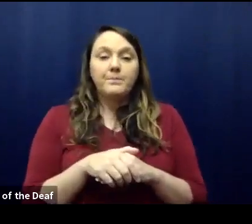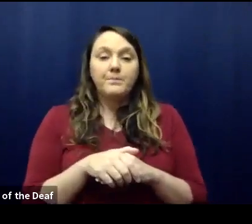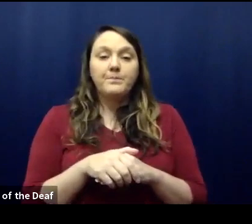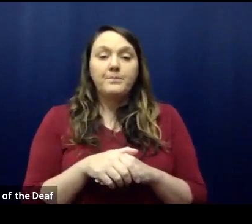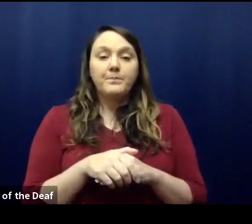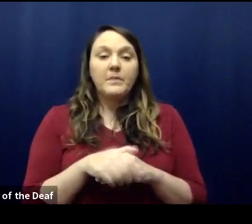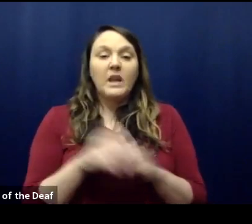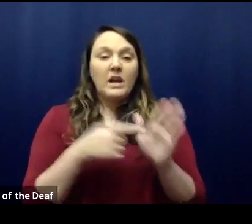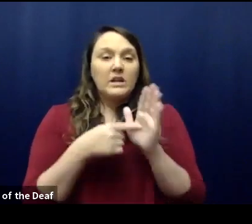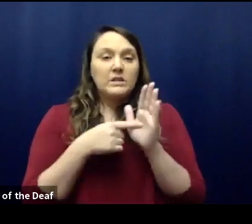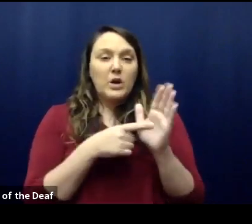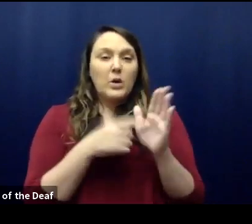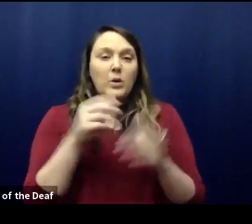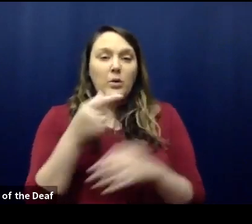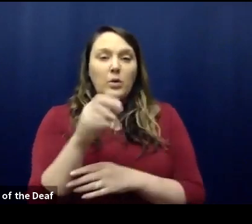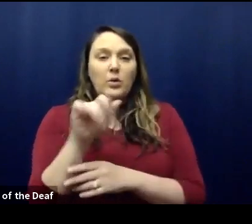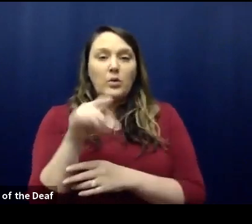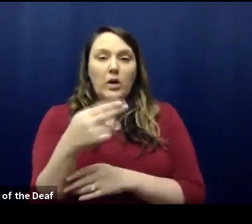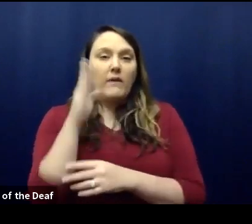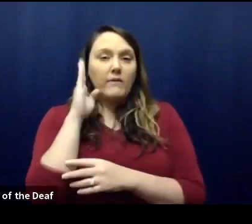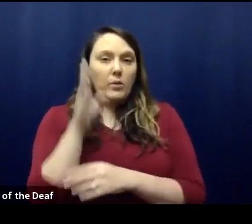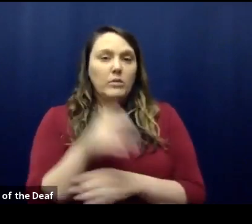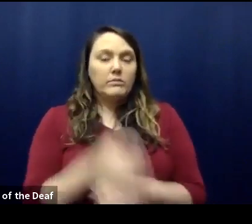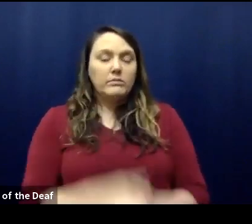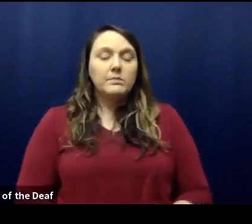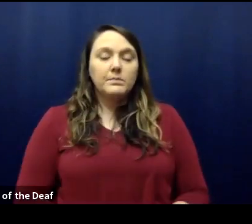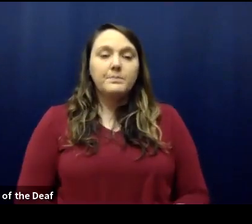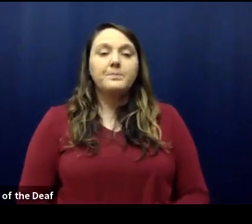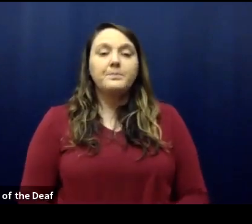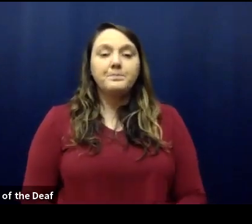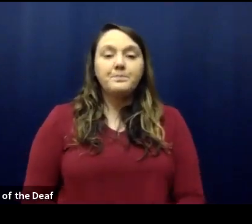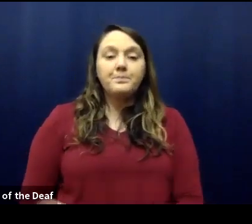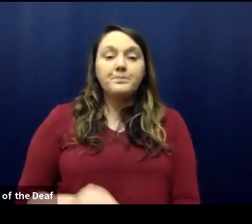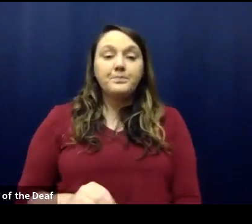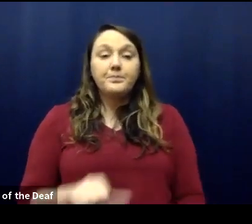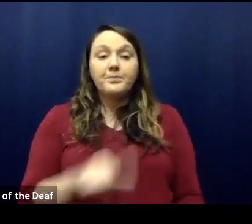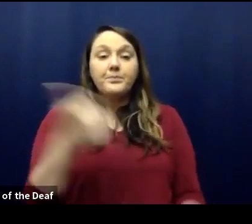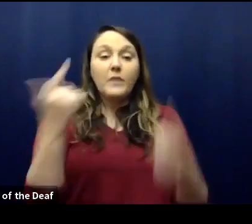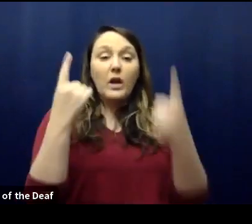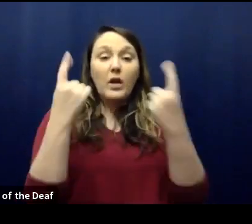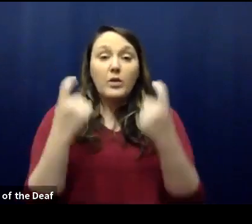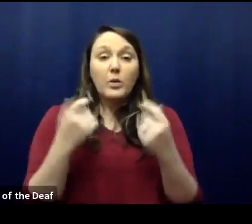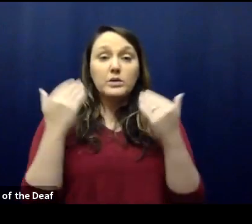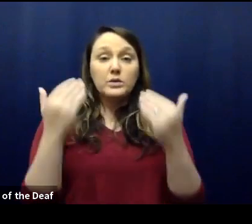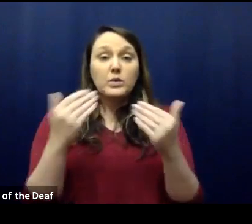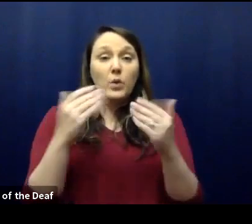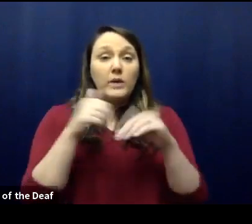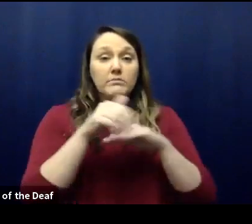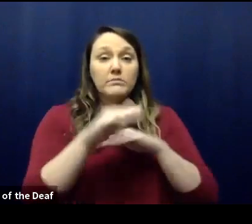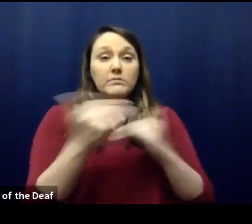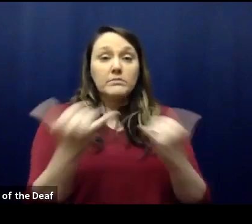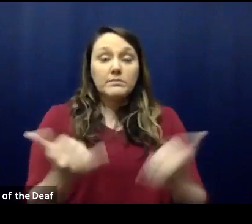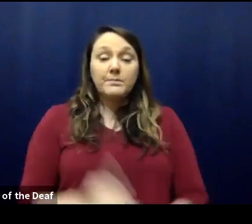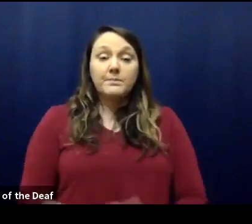graph with us? Sure. We will. Any other questions? Please go ahead and submit them now.